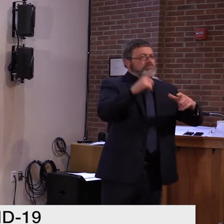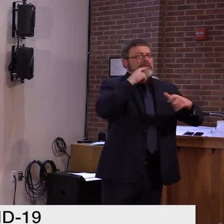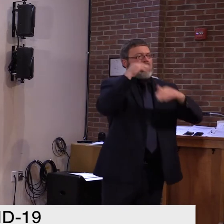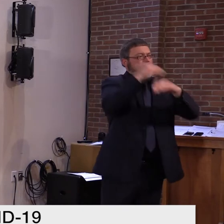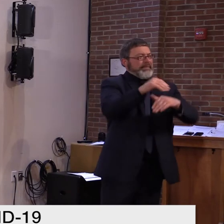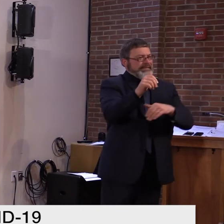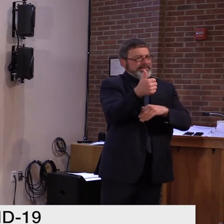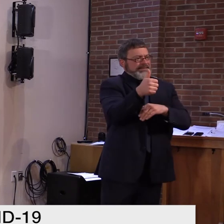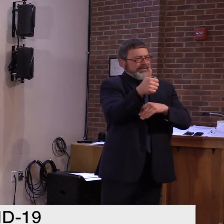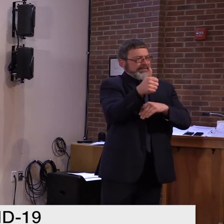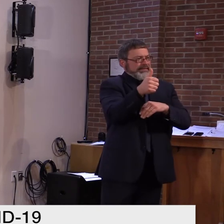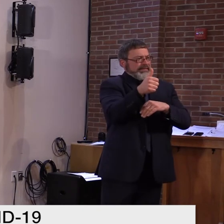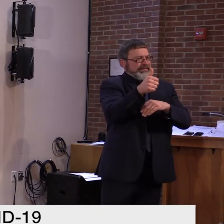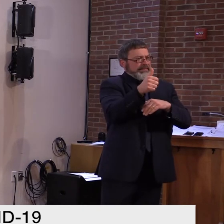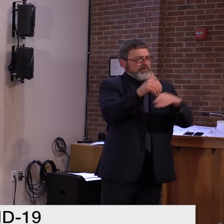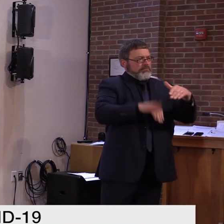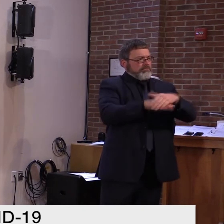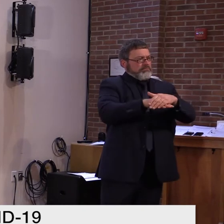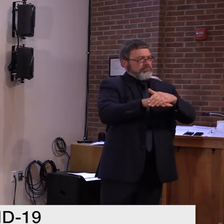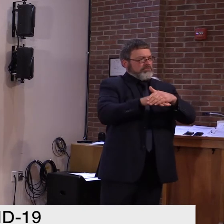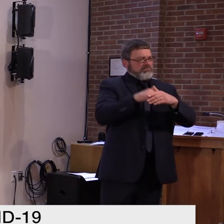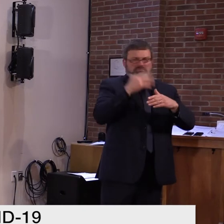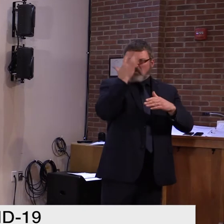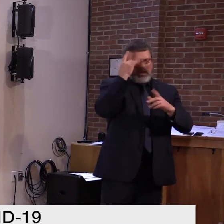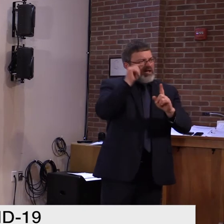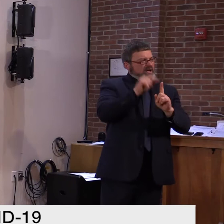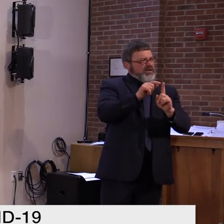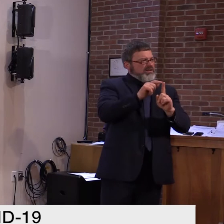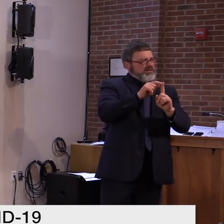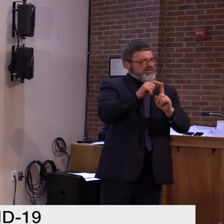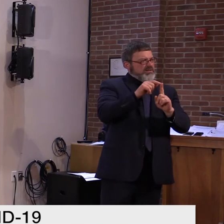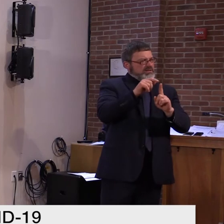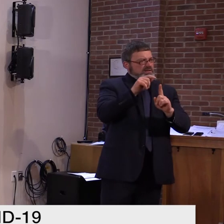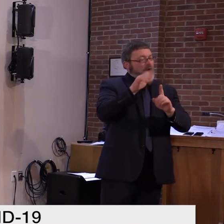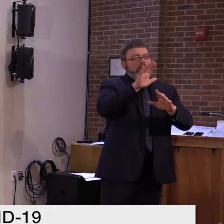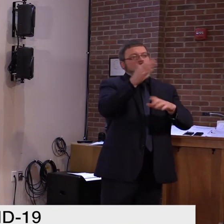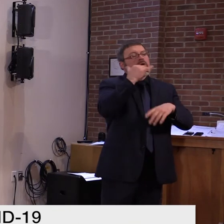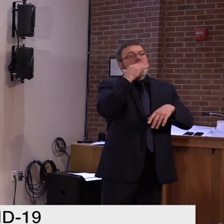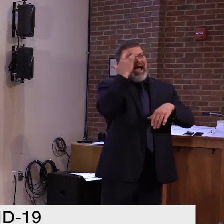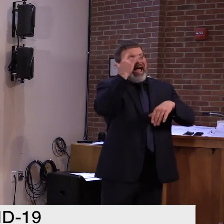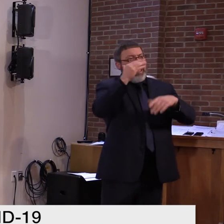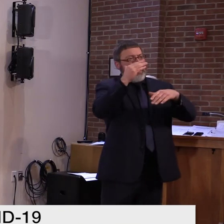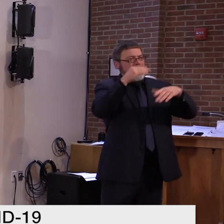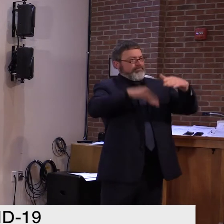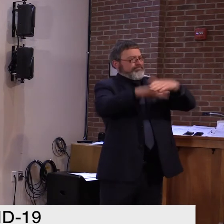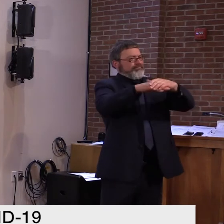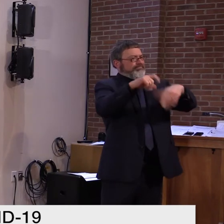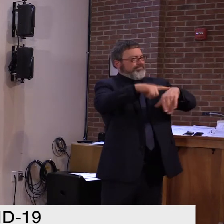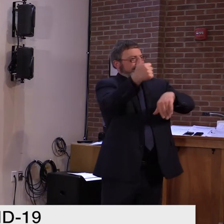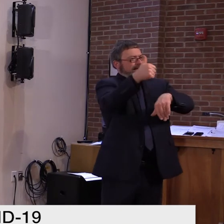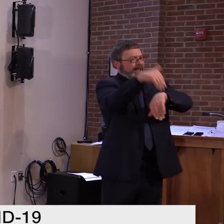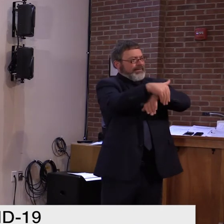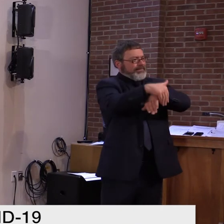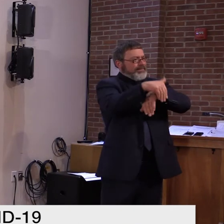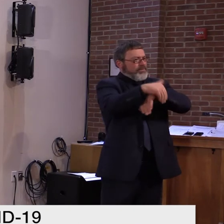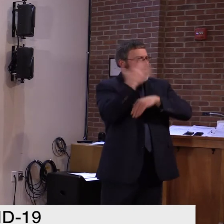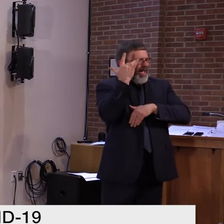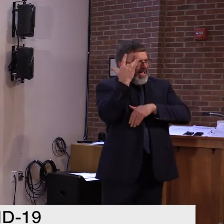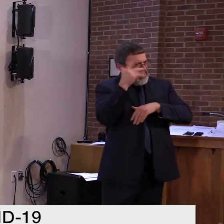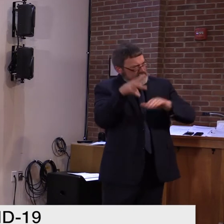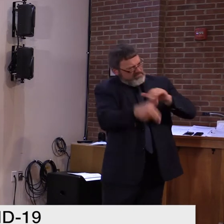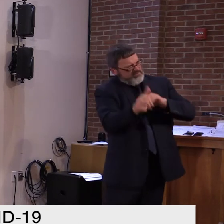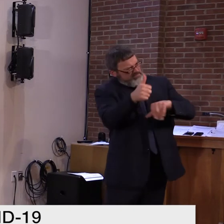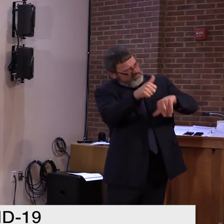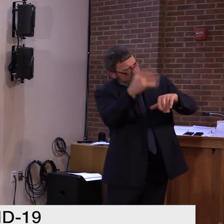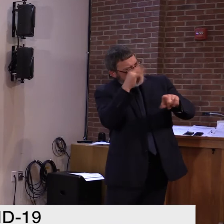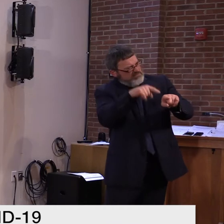why would that have lower transmission rates? Well, again, I think we're just